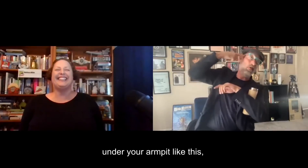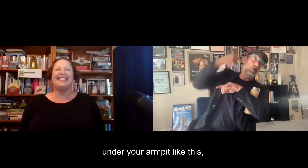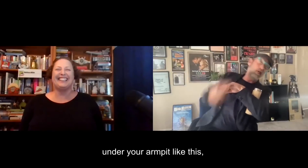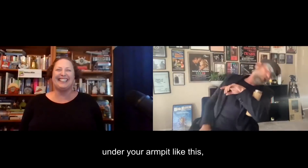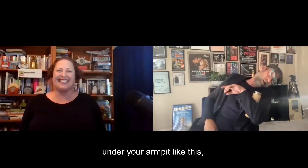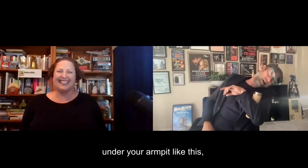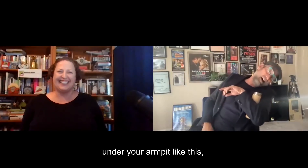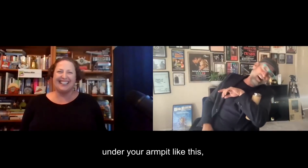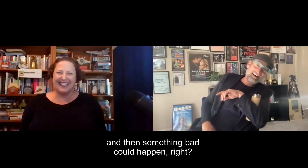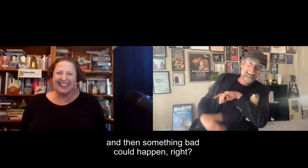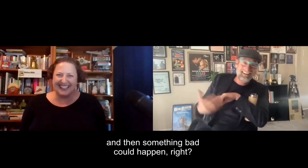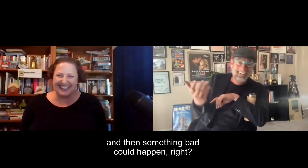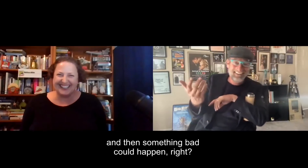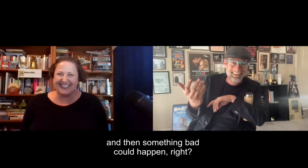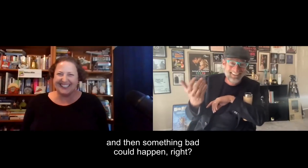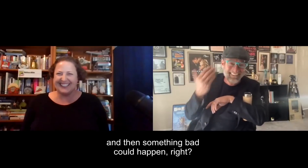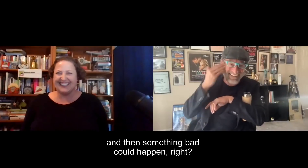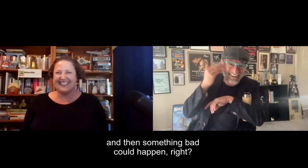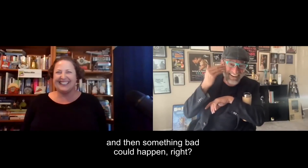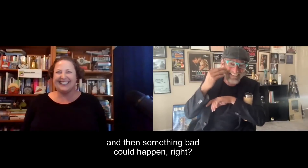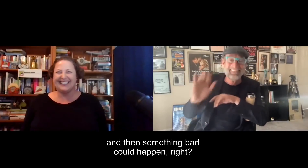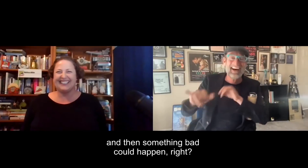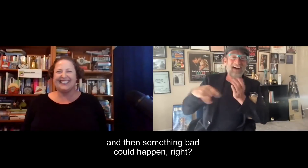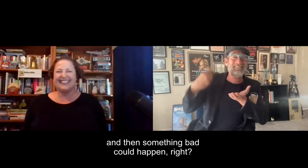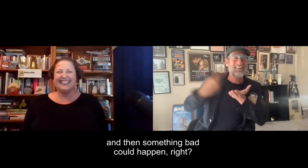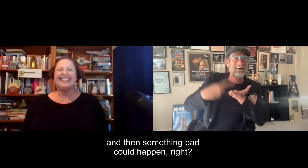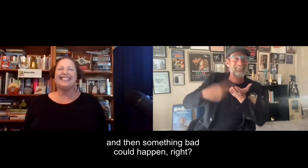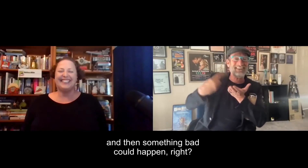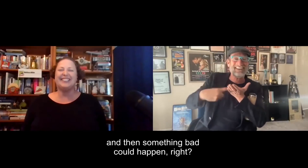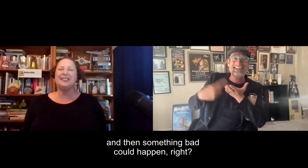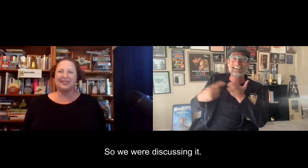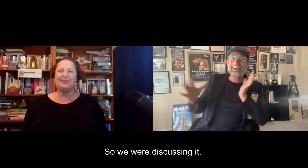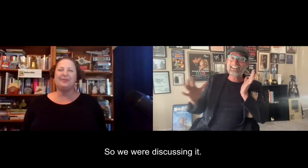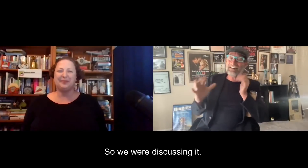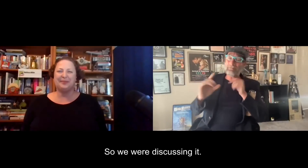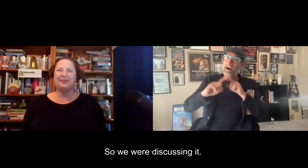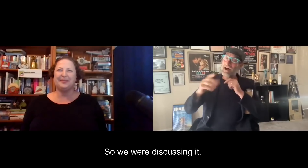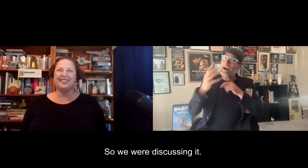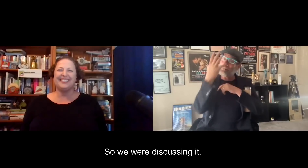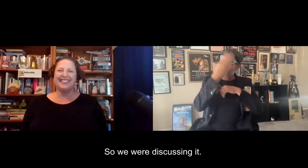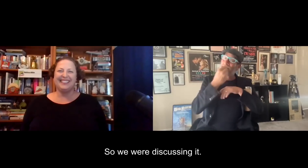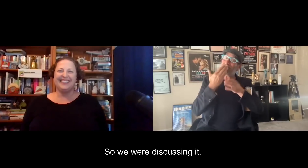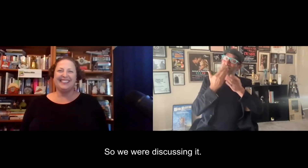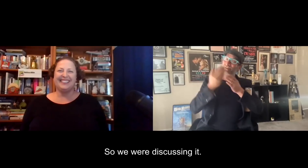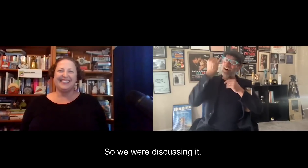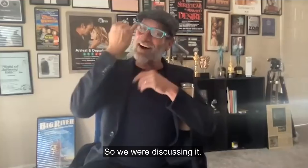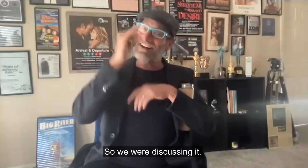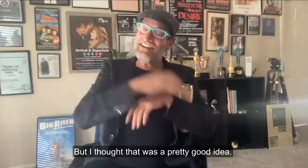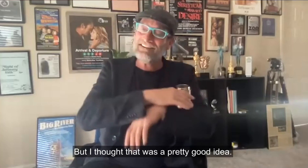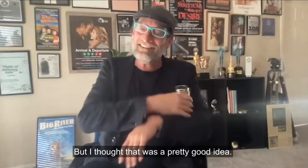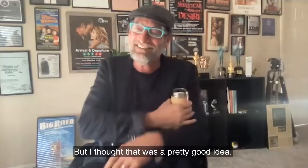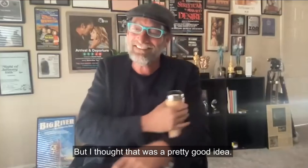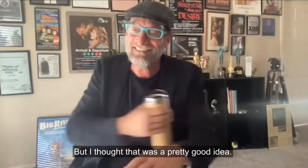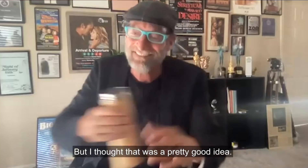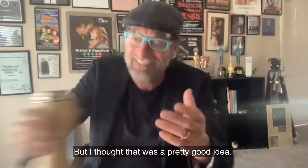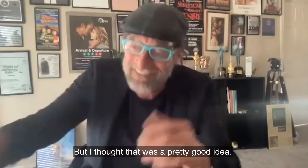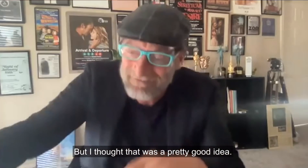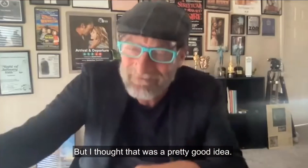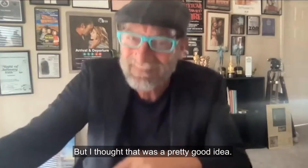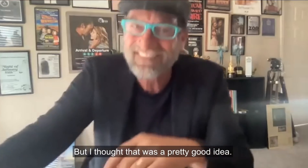armpit like this. And then something bad could happen. Right? So we were discussing it. But I thought that was a pretty